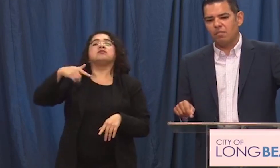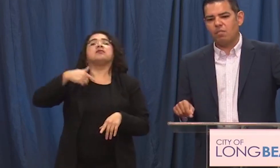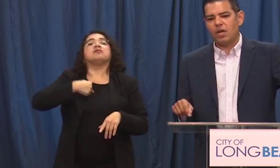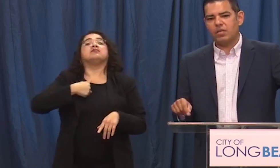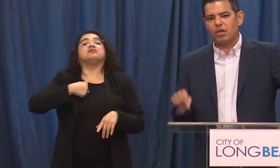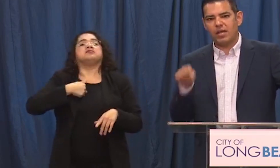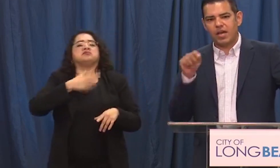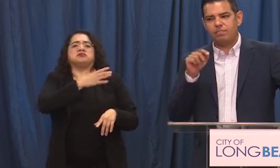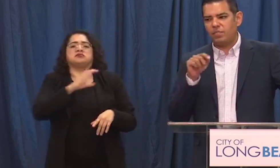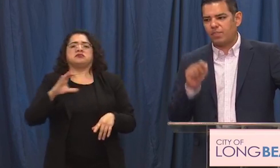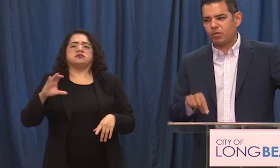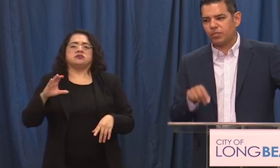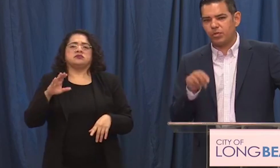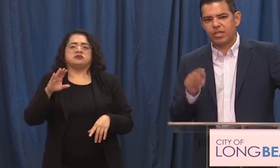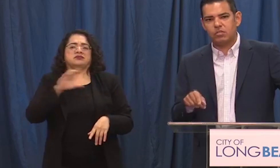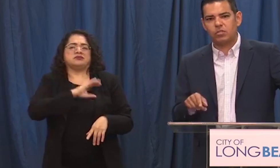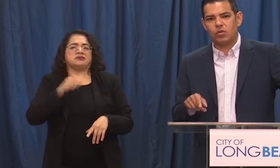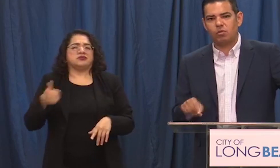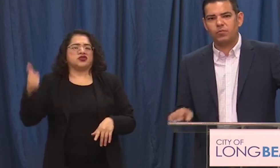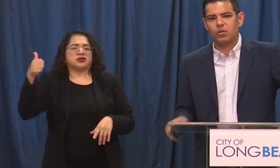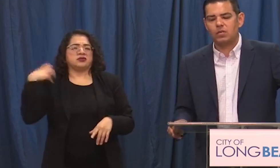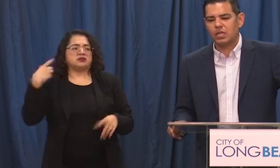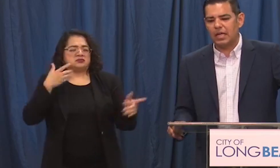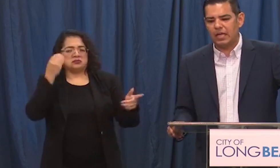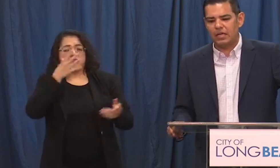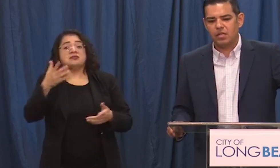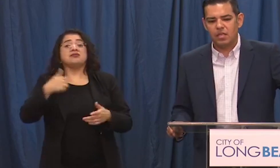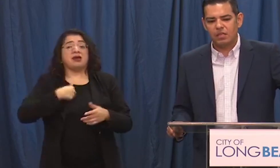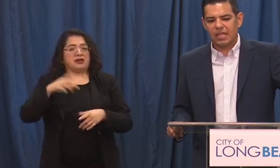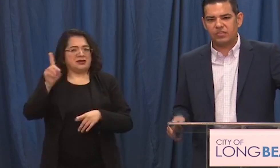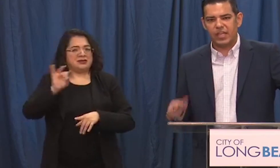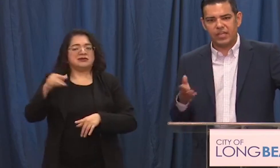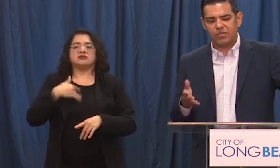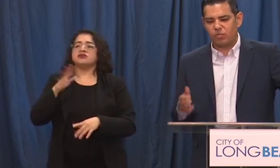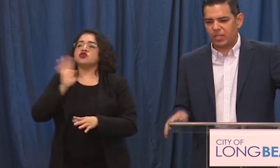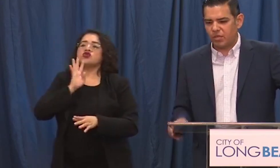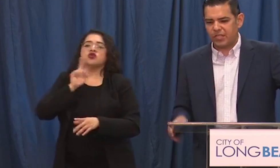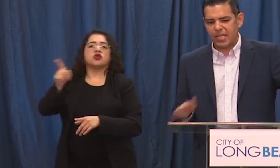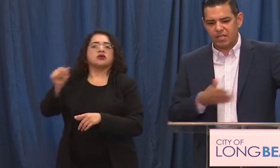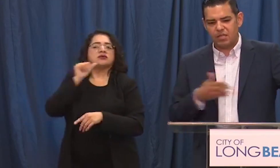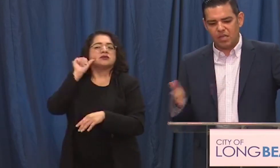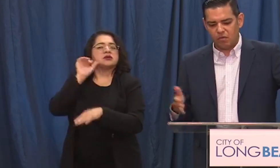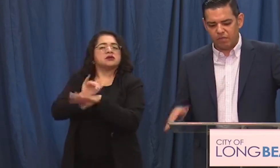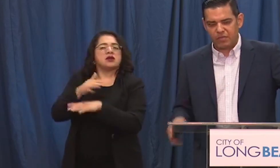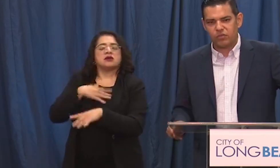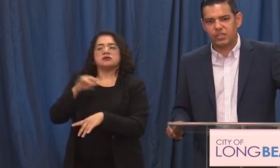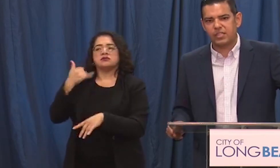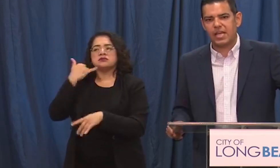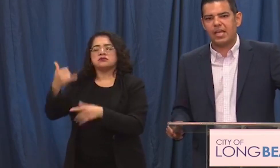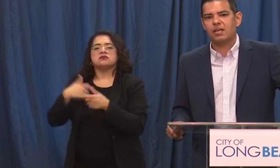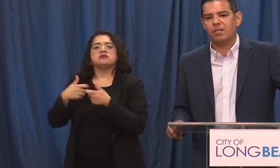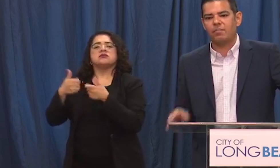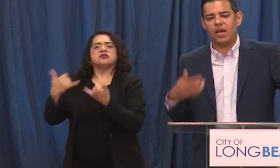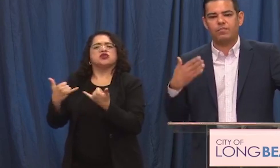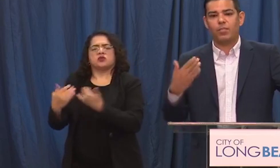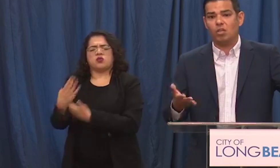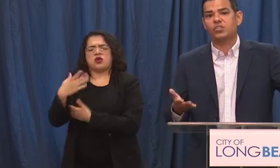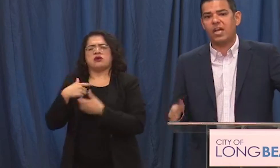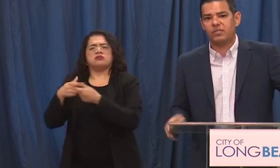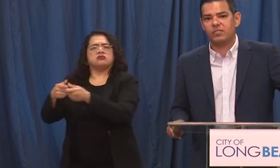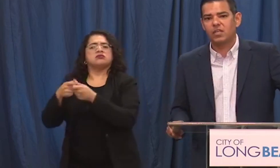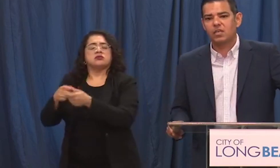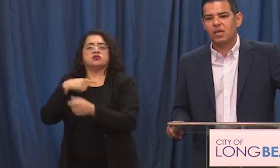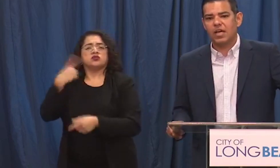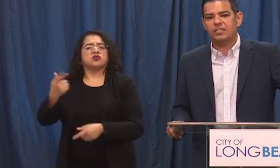um you know i i i personally reach out to adolfo uh last night we communicated uh over messaging today i i have